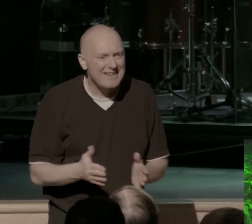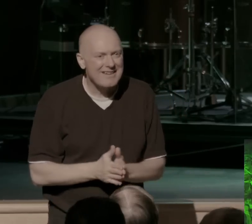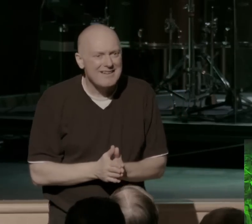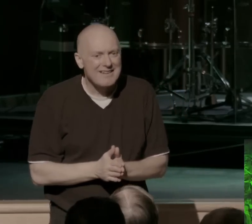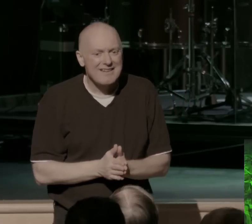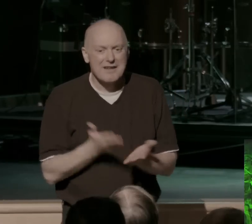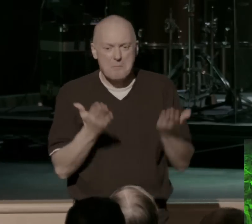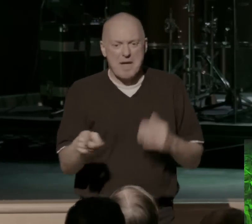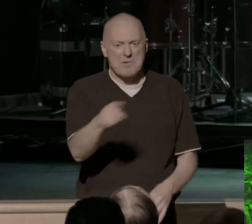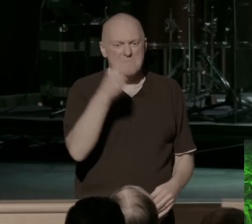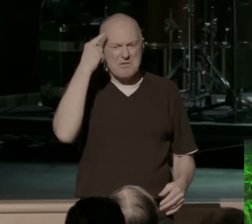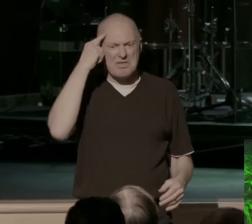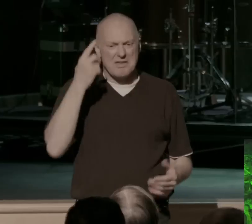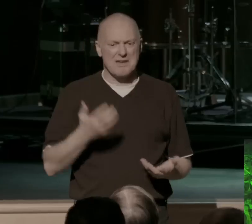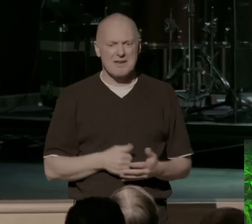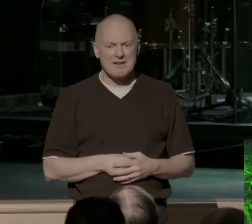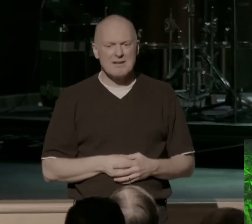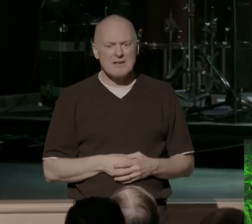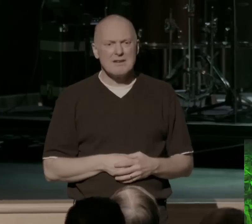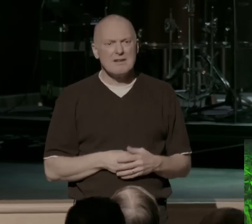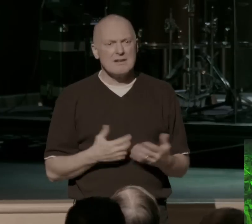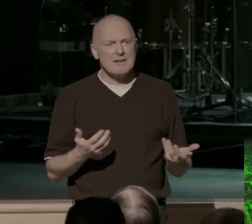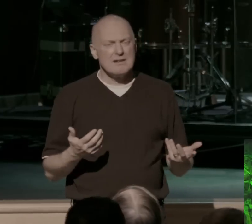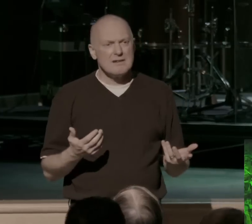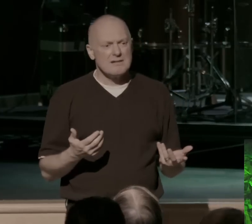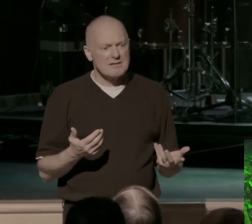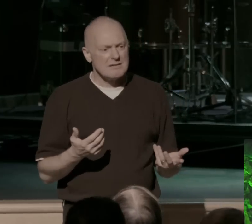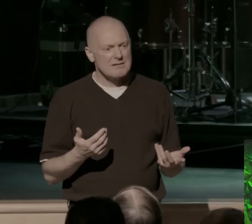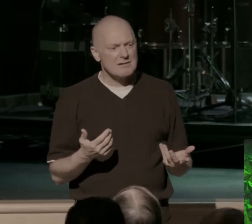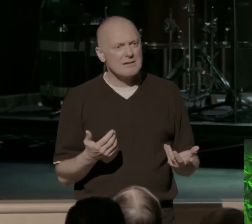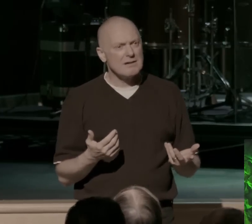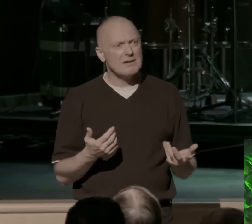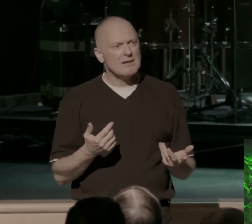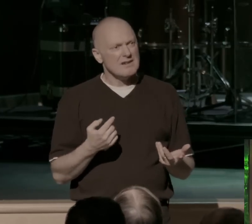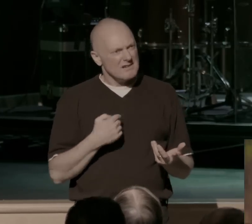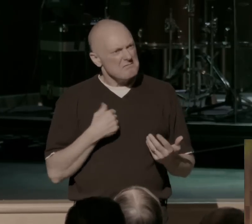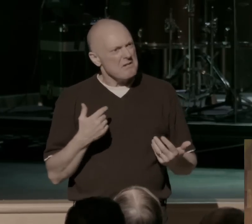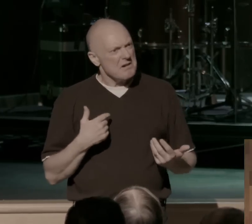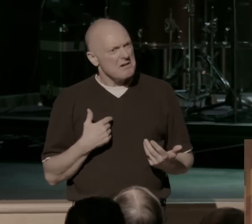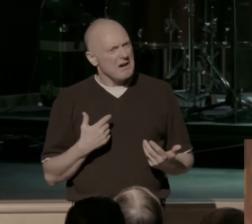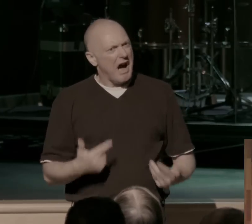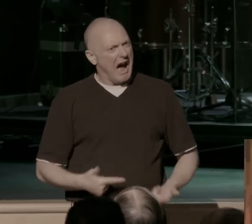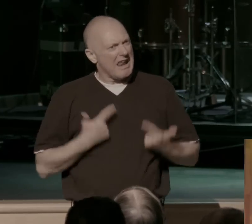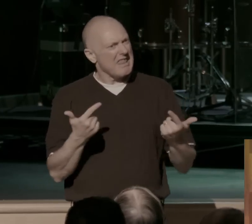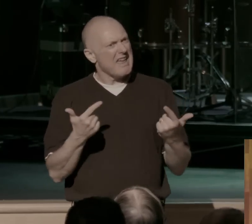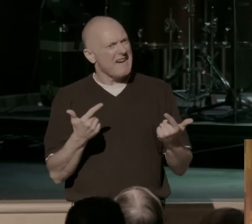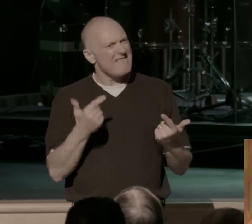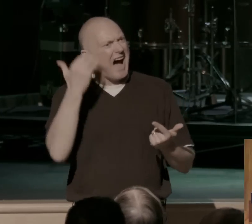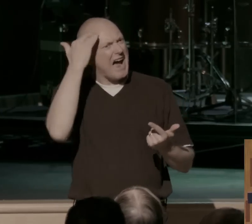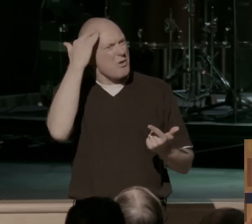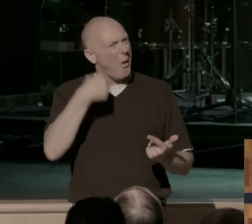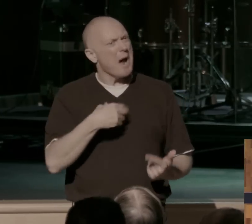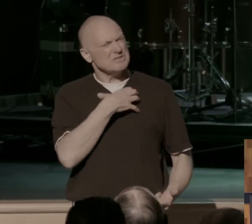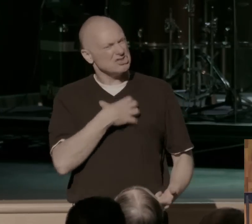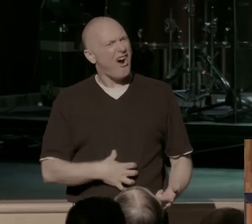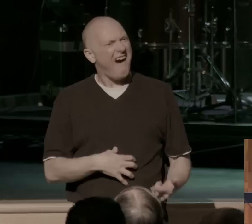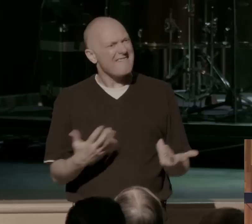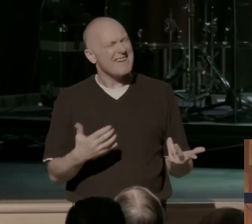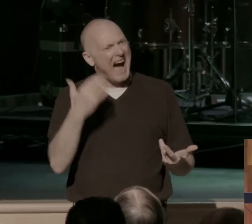You might be thinking, man, I want this fulfilled life. And I've lived long enough to see that, that I'm starving, that, that I'm